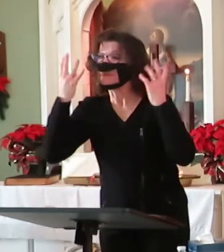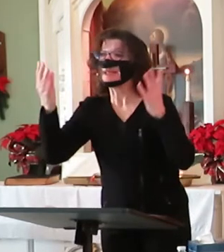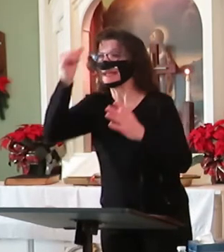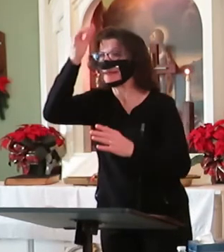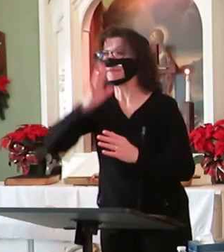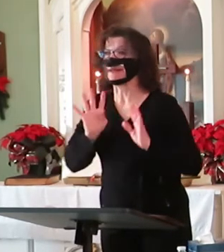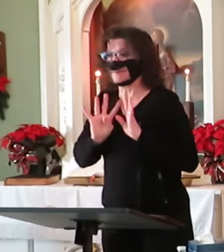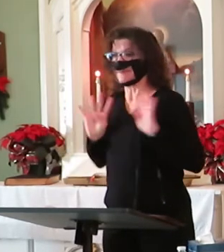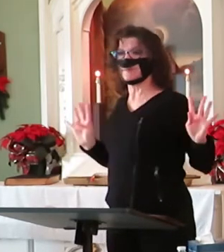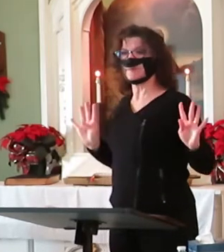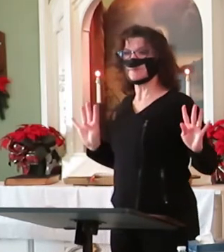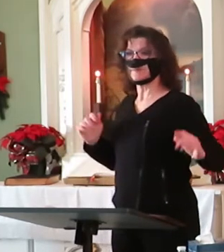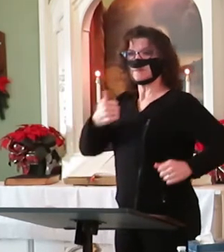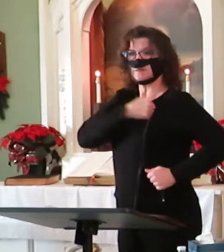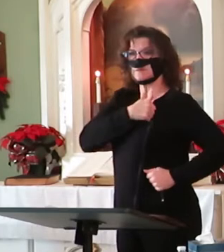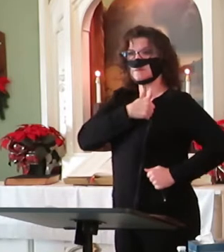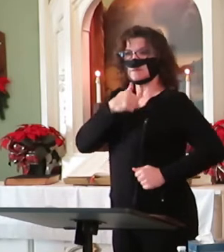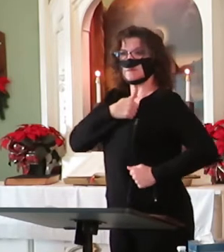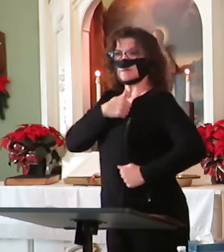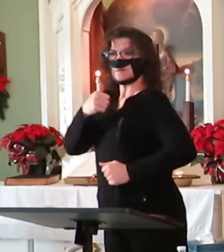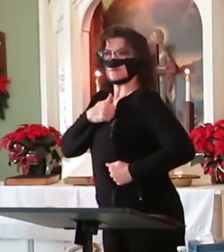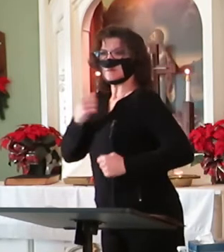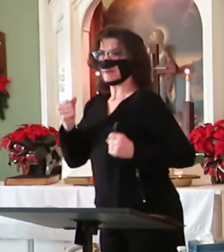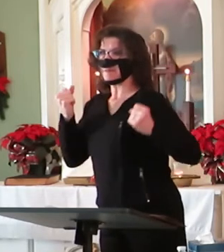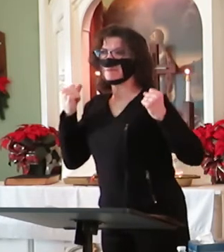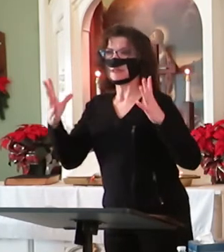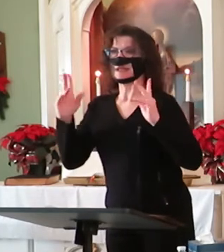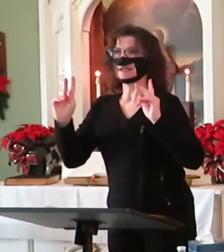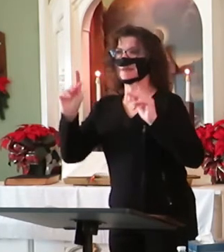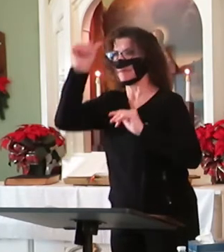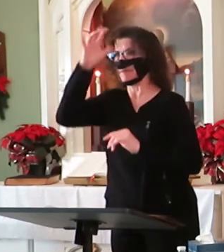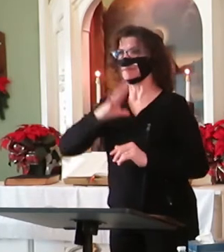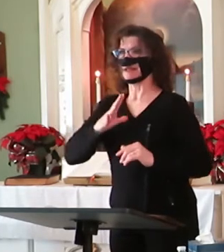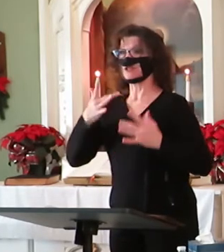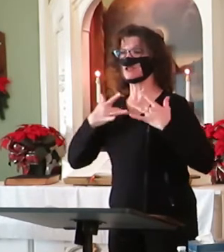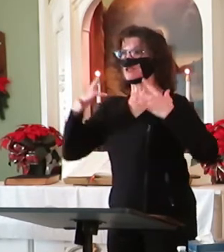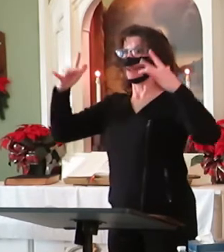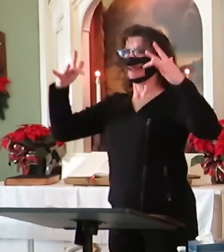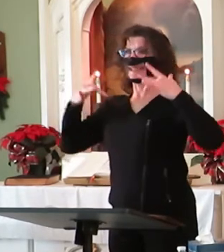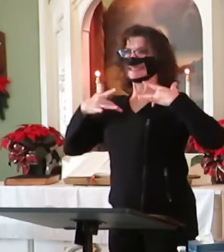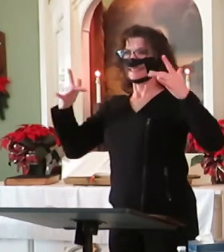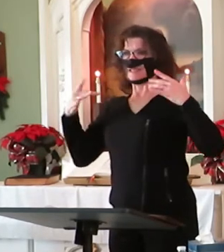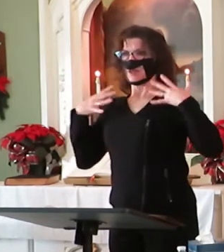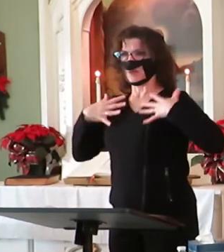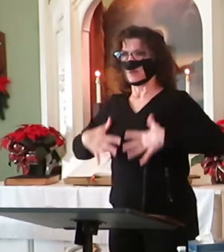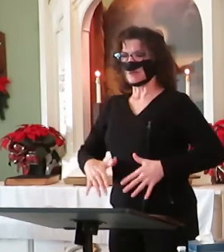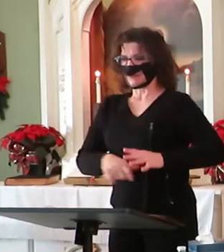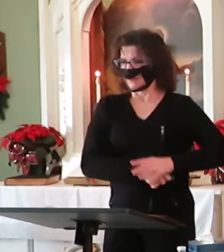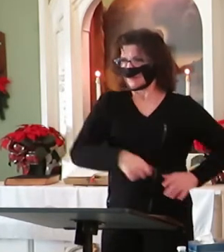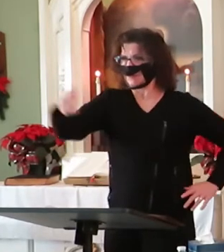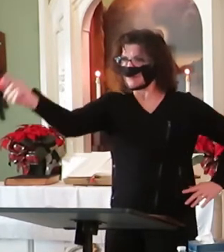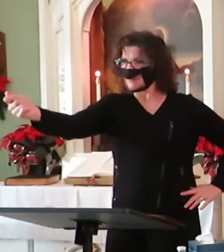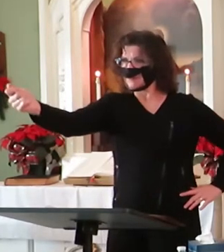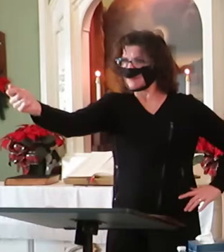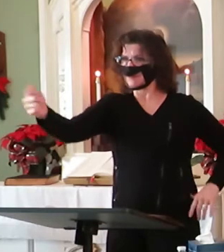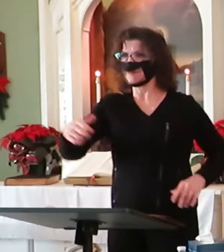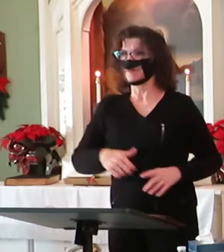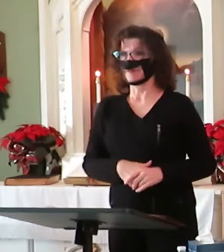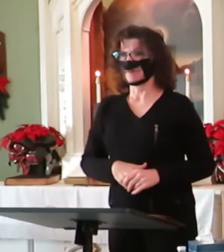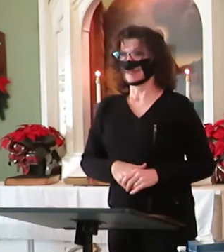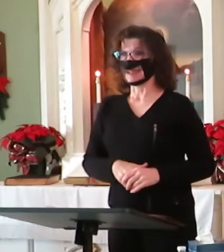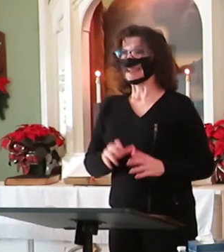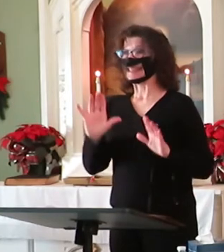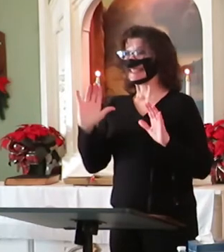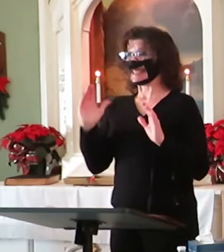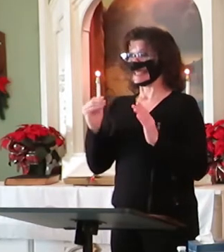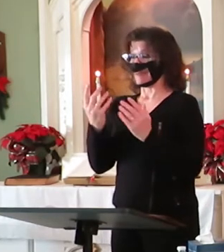standing guard, hundreds of big men in shining garments, with drawn swords in their hands, and they seemed to